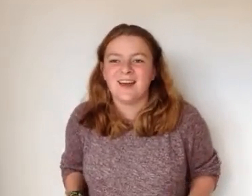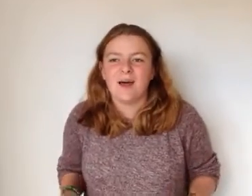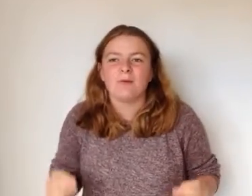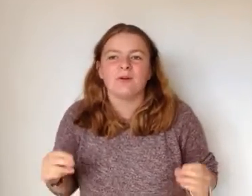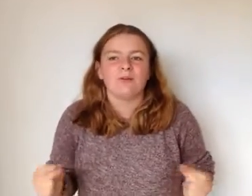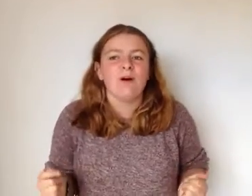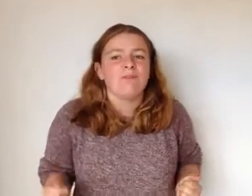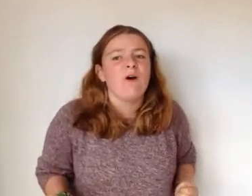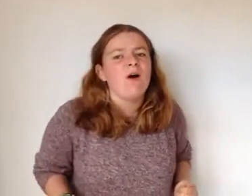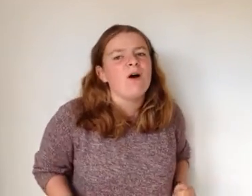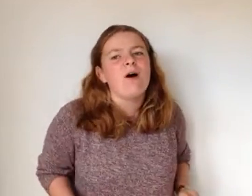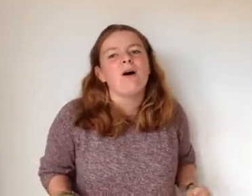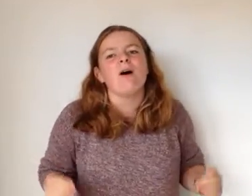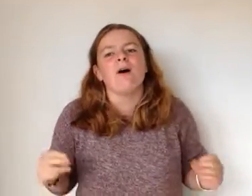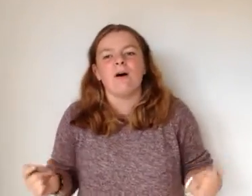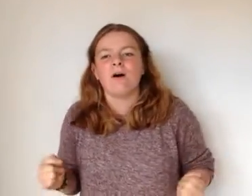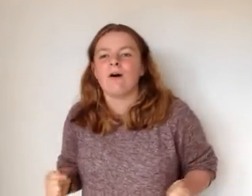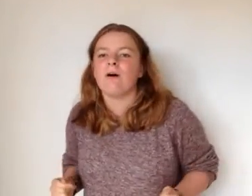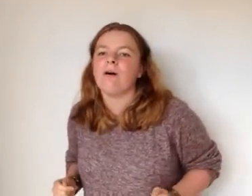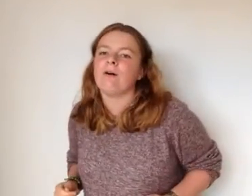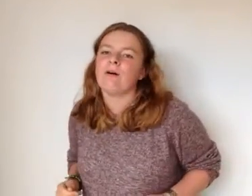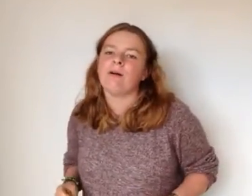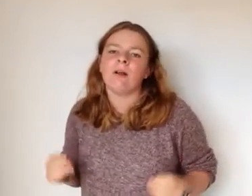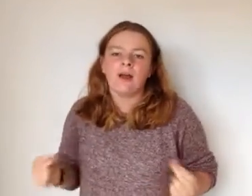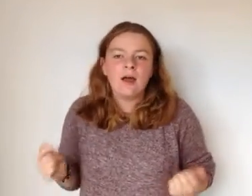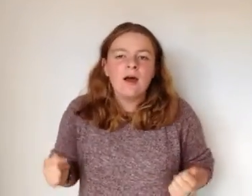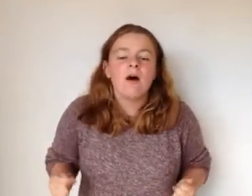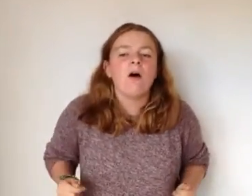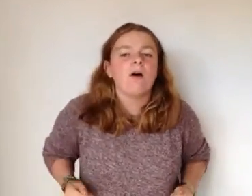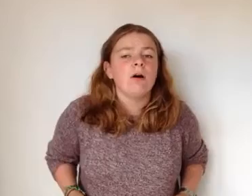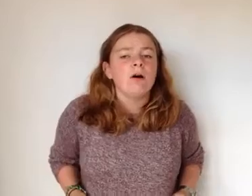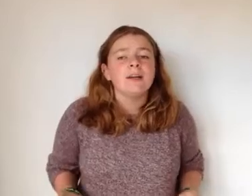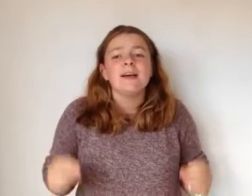summer or fall Winter,